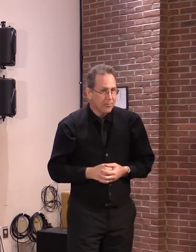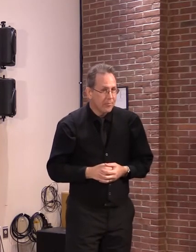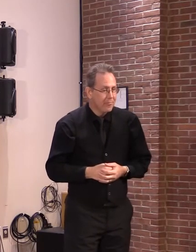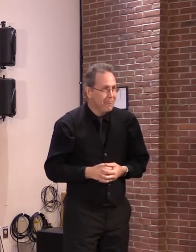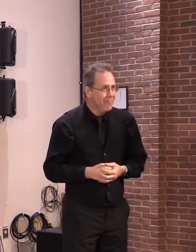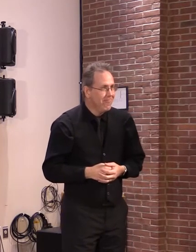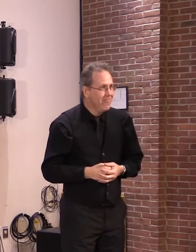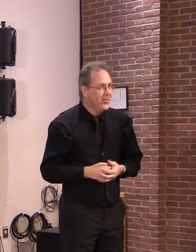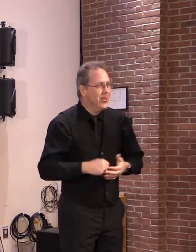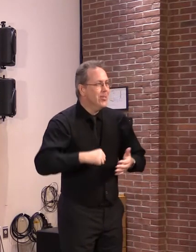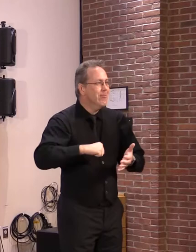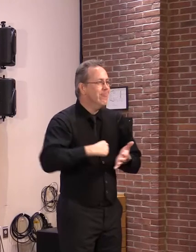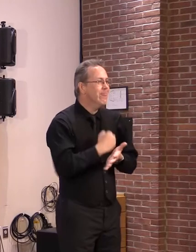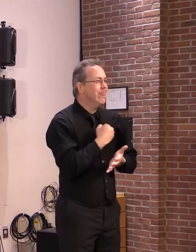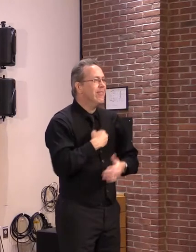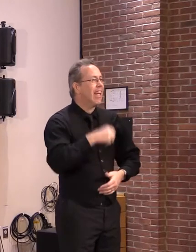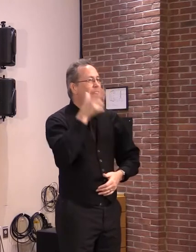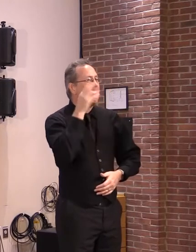Now we can't hear Tom.